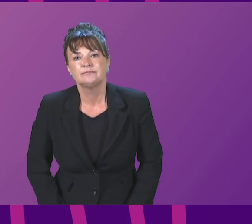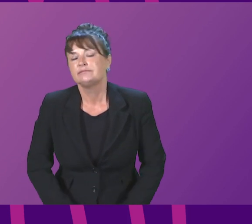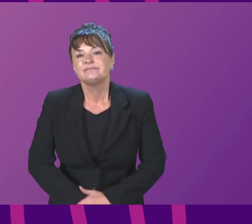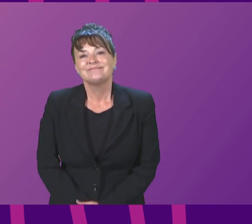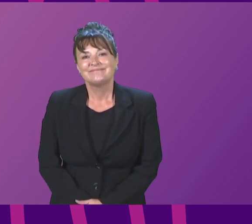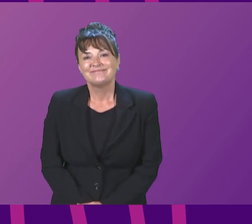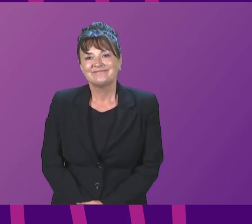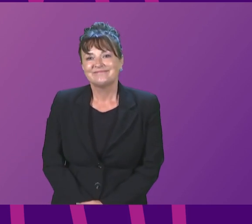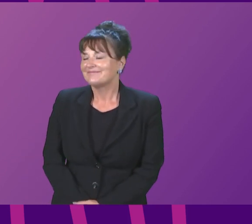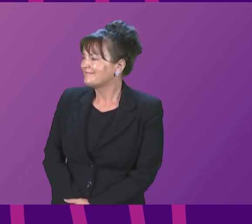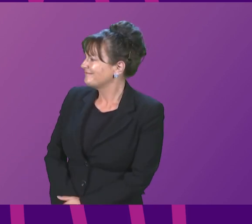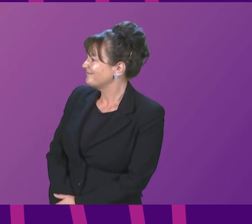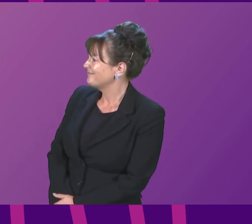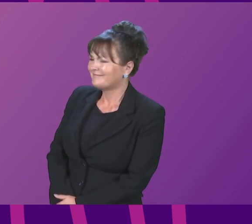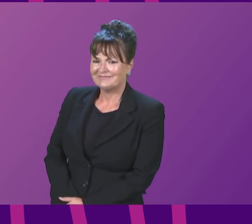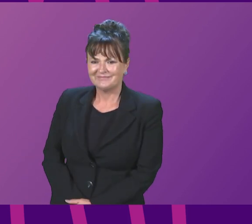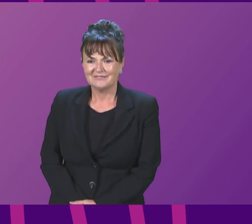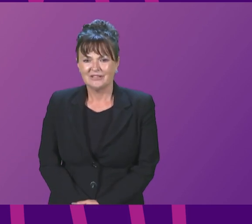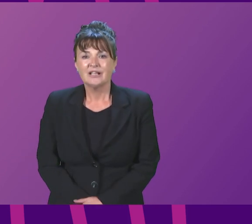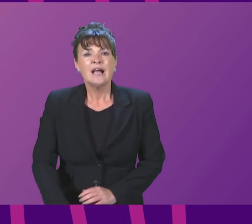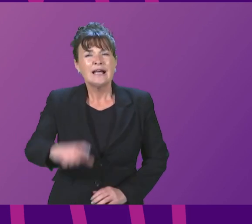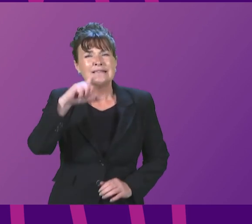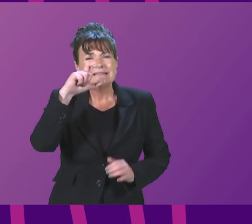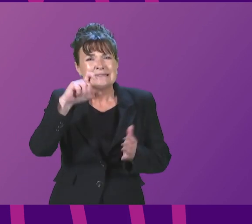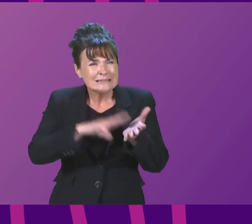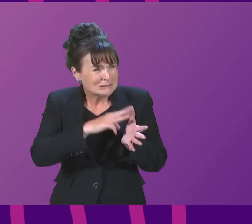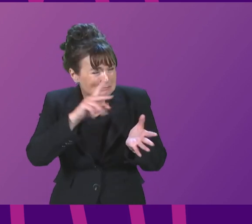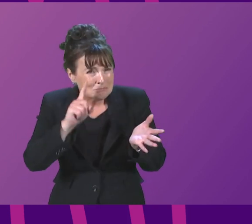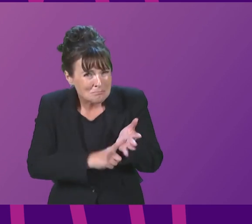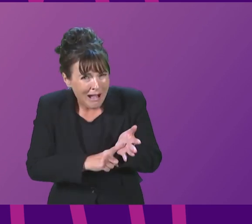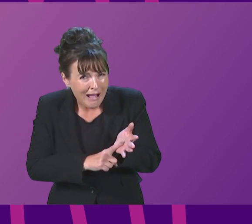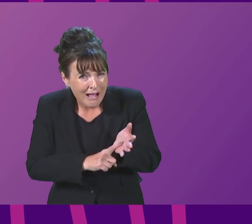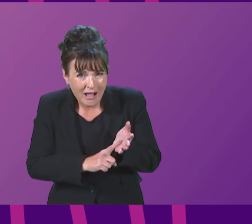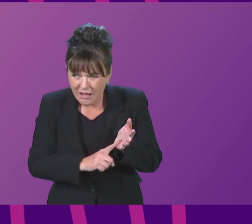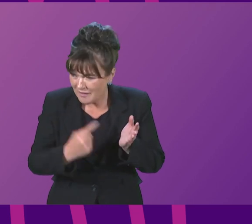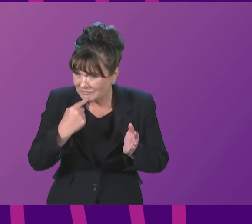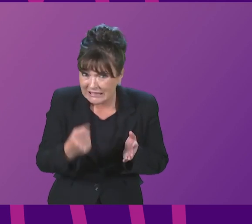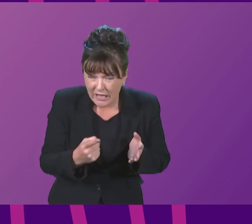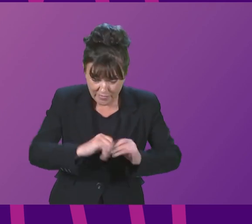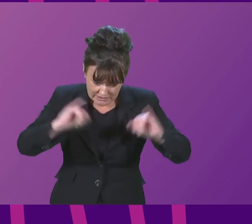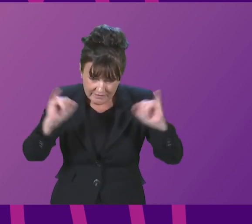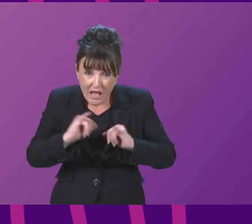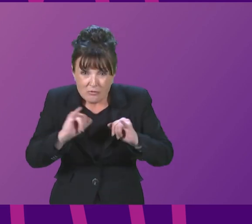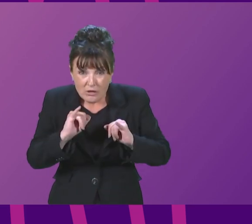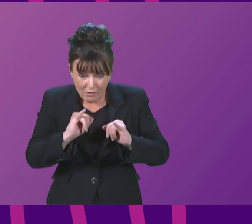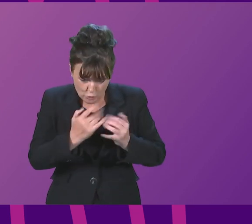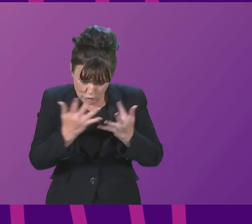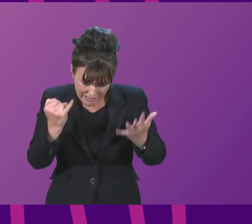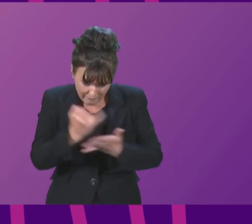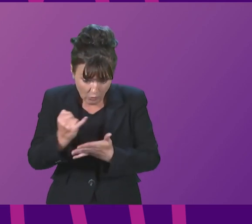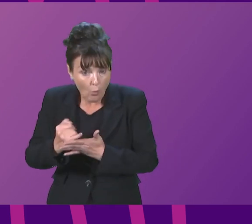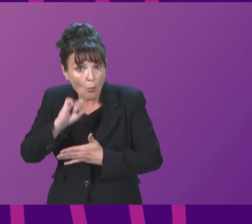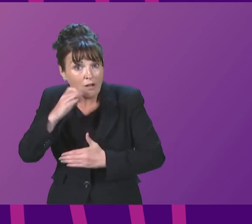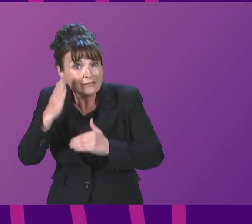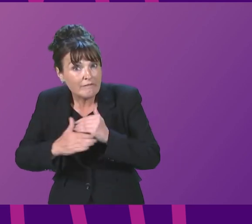Oh, I like it. But Seamal have said that the number and the severity of faults may lead to the fact that these ships never sail. So if